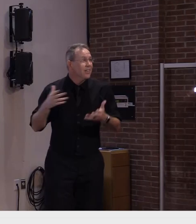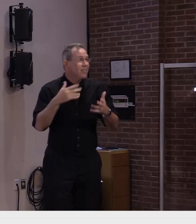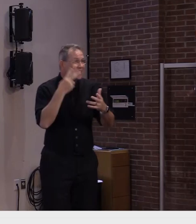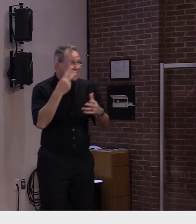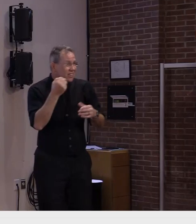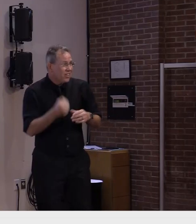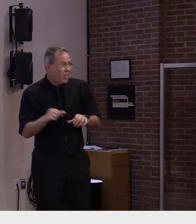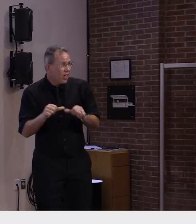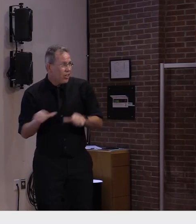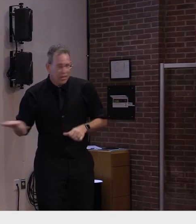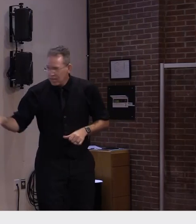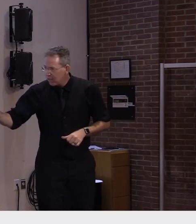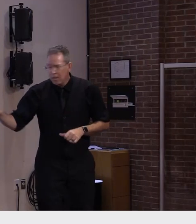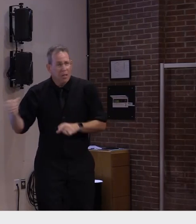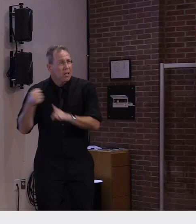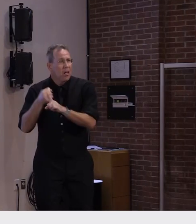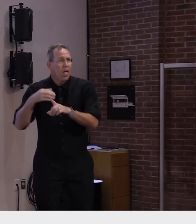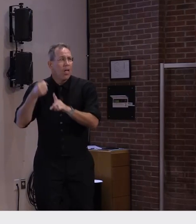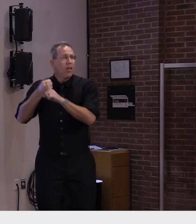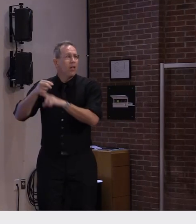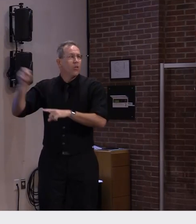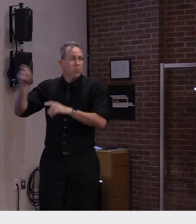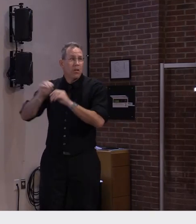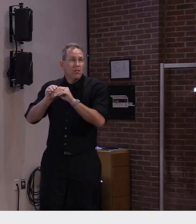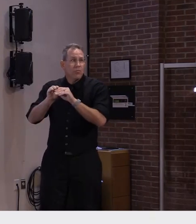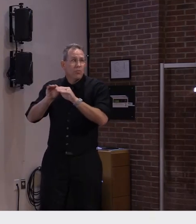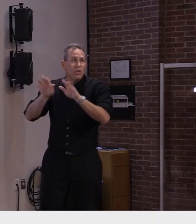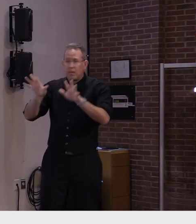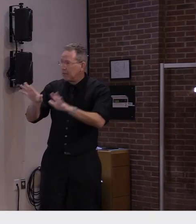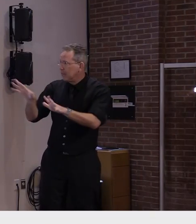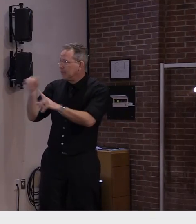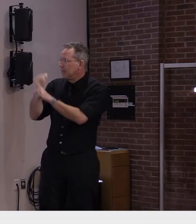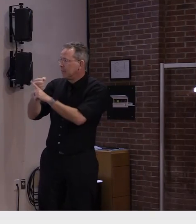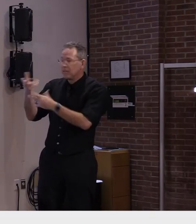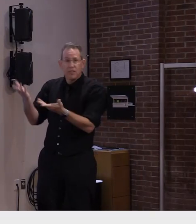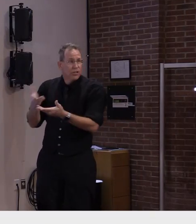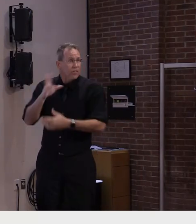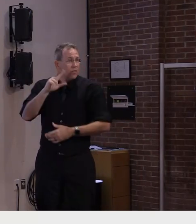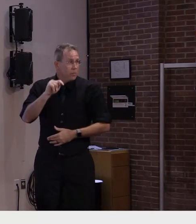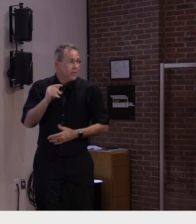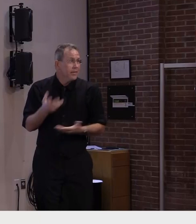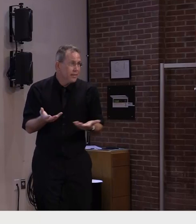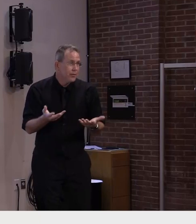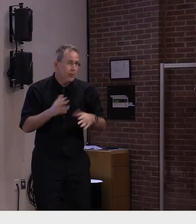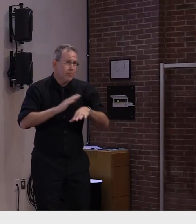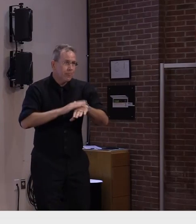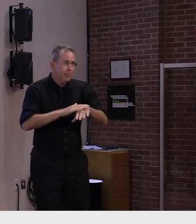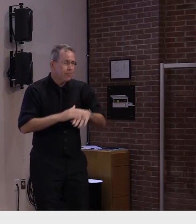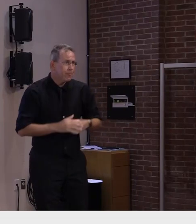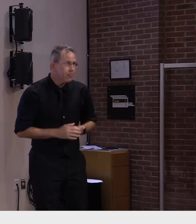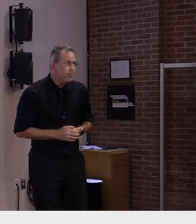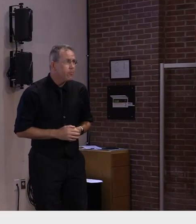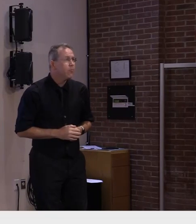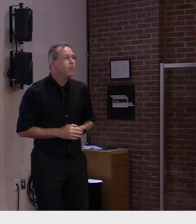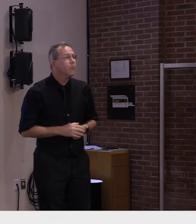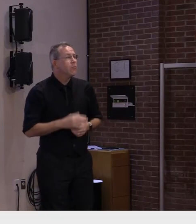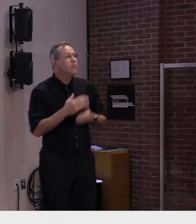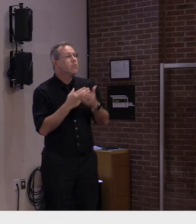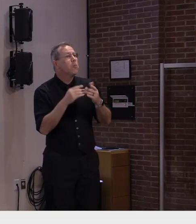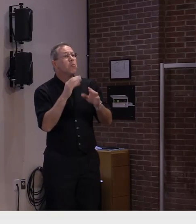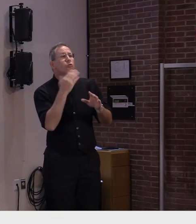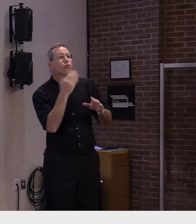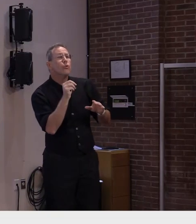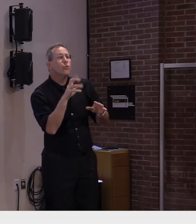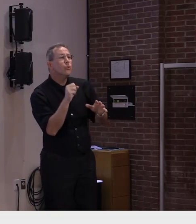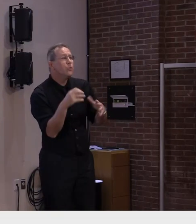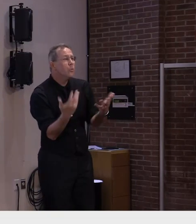other regions including our own but the data does point to some optimistic signs first the